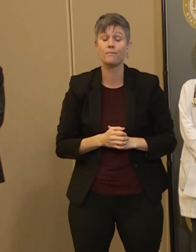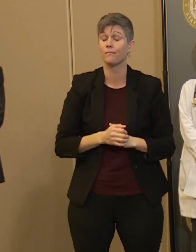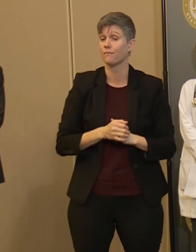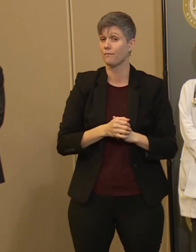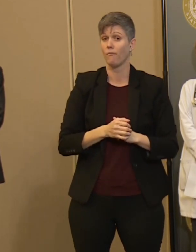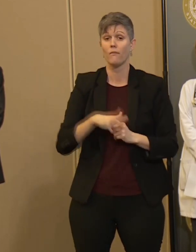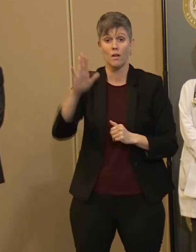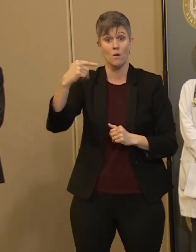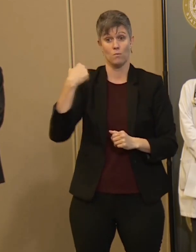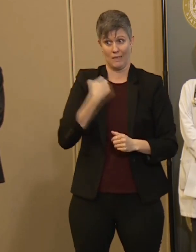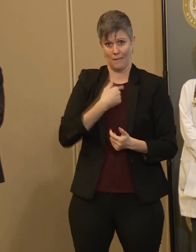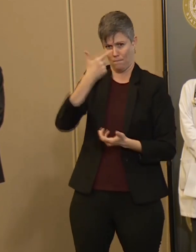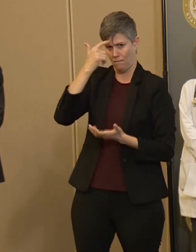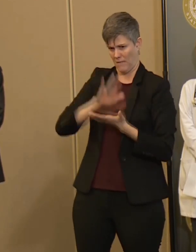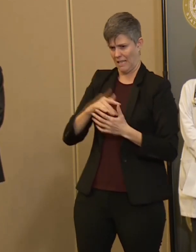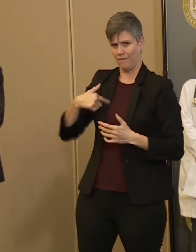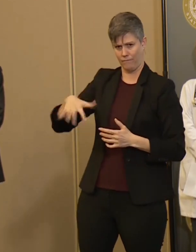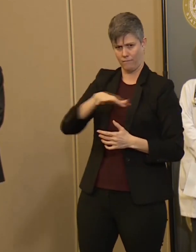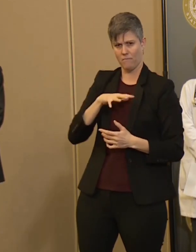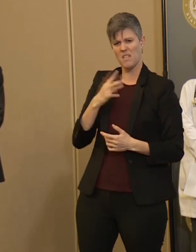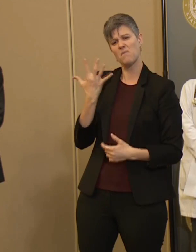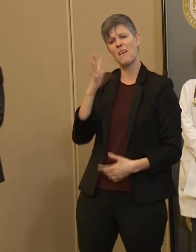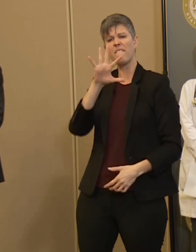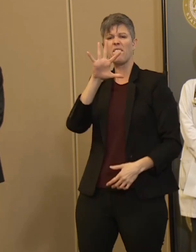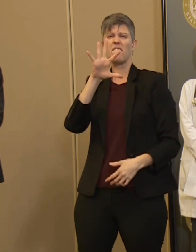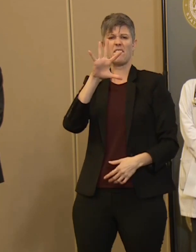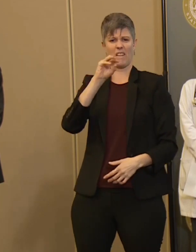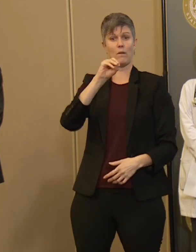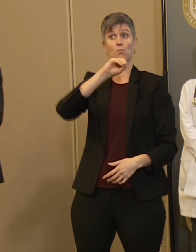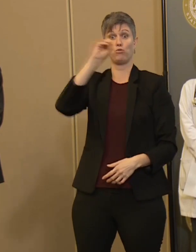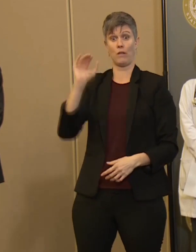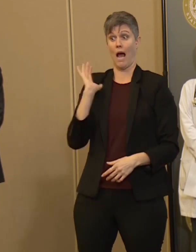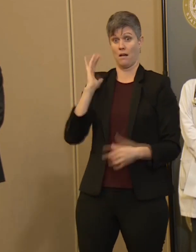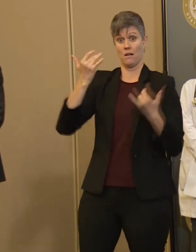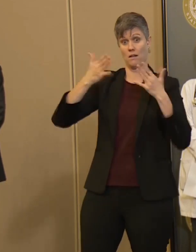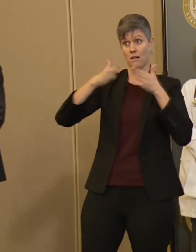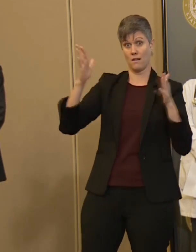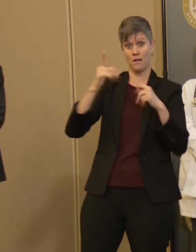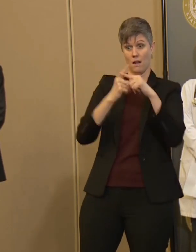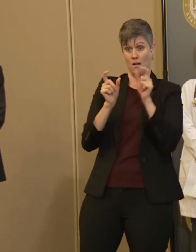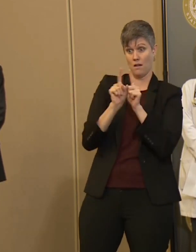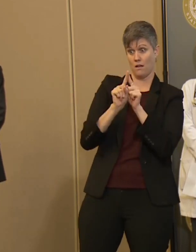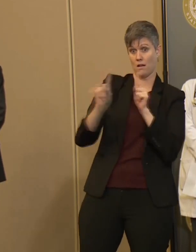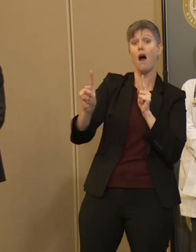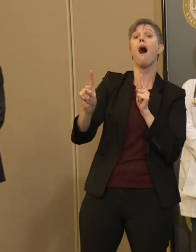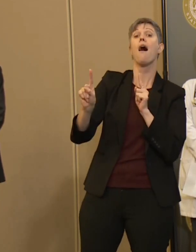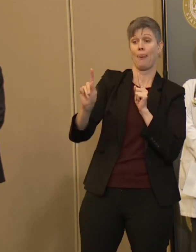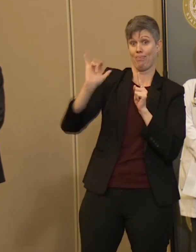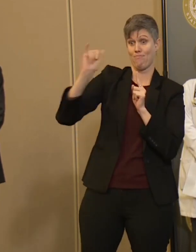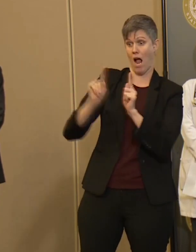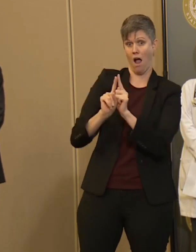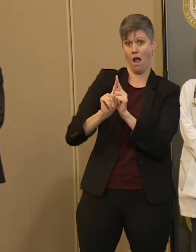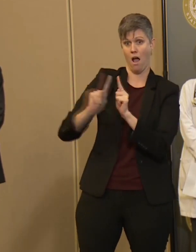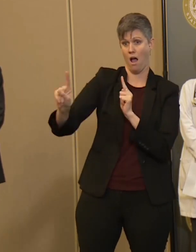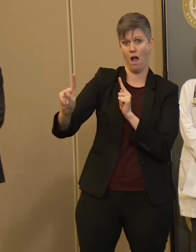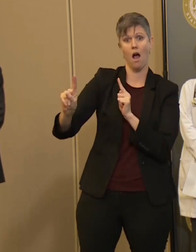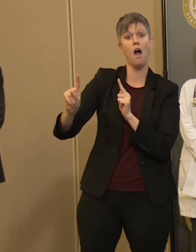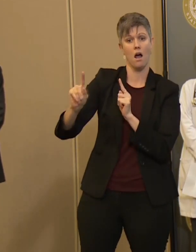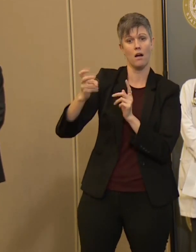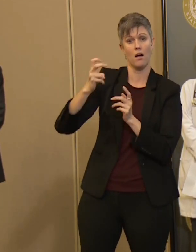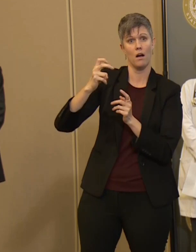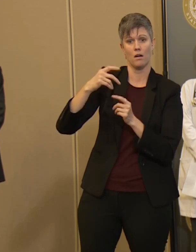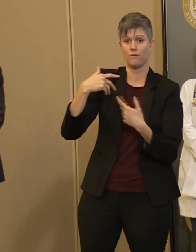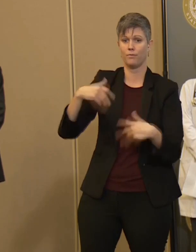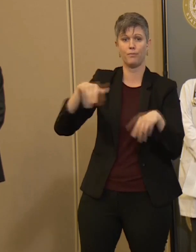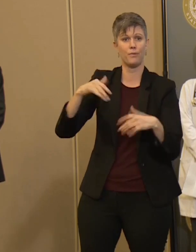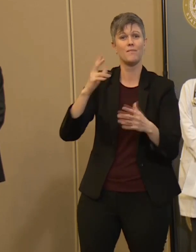that we've been at 50% social distancing through the actions that we've already taken. That has bought us valuable time. And we acted early.